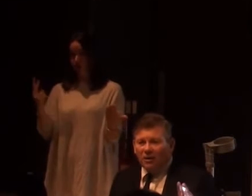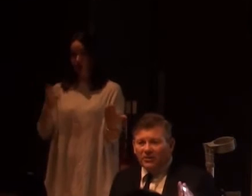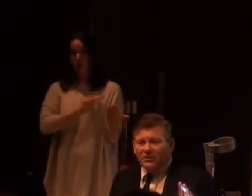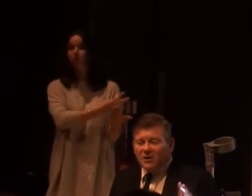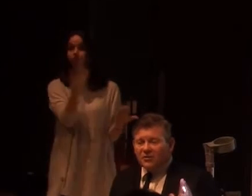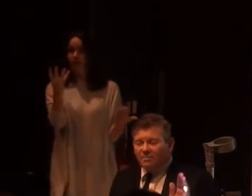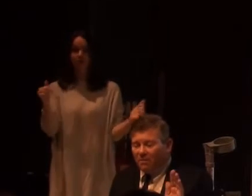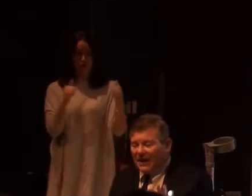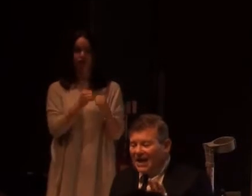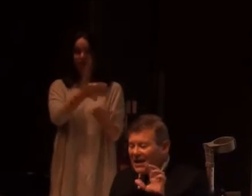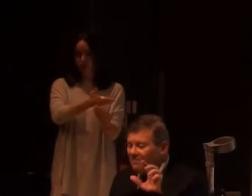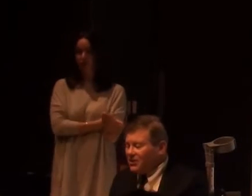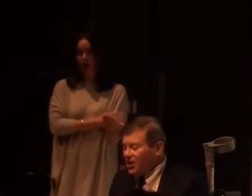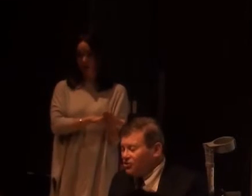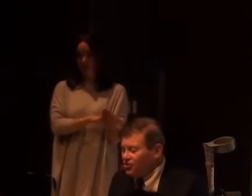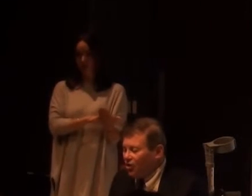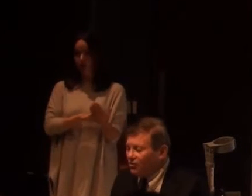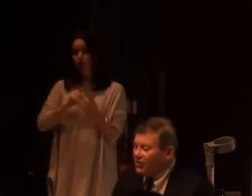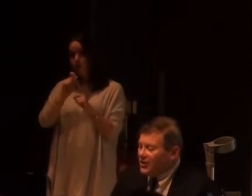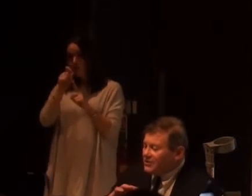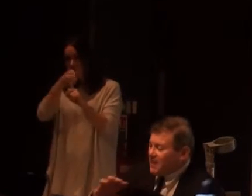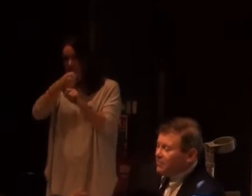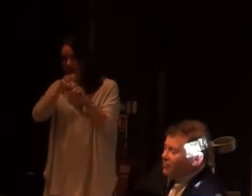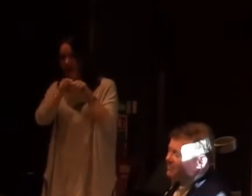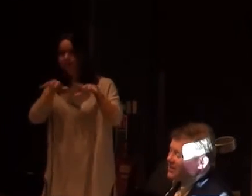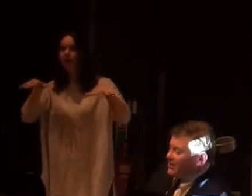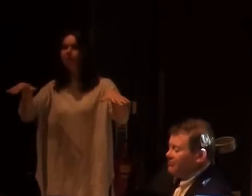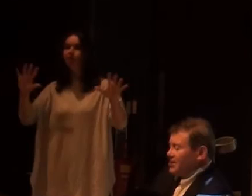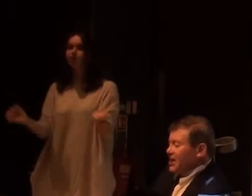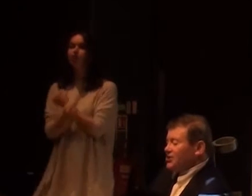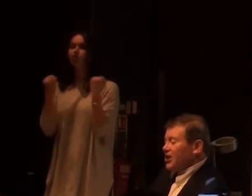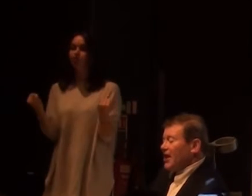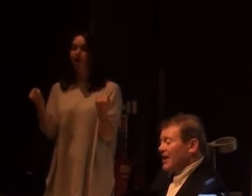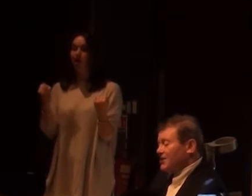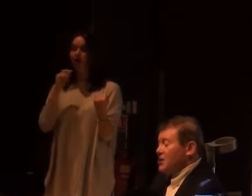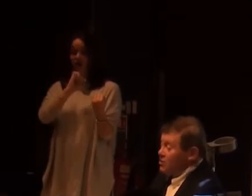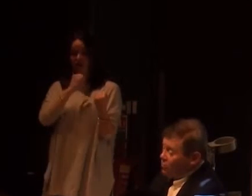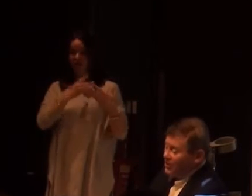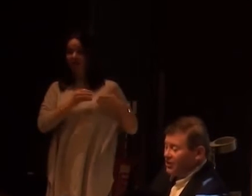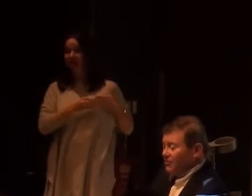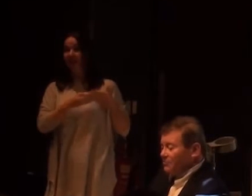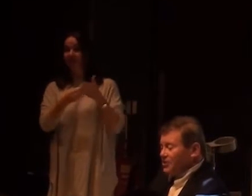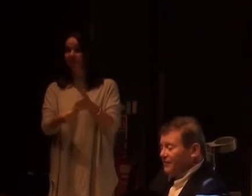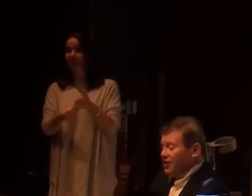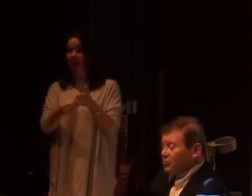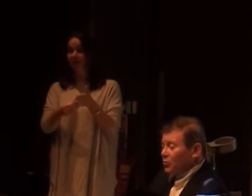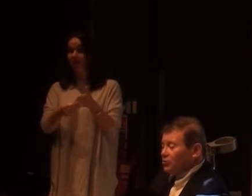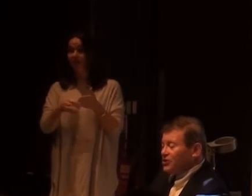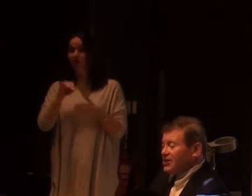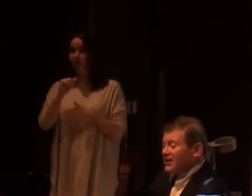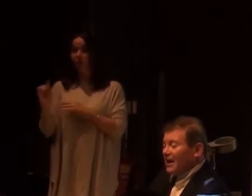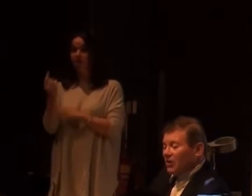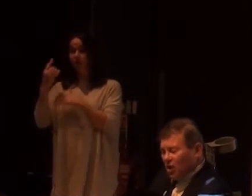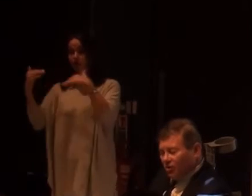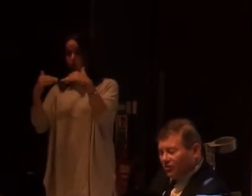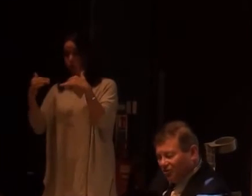parliament. The propaganda had been so strong that these people represented the race danger, and led with the interruption of the First World War,